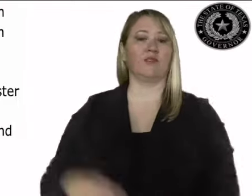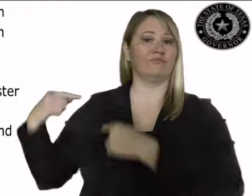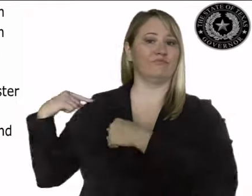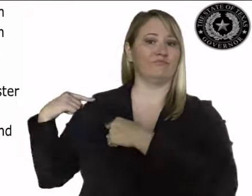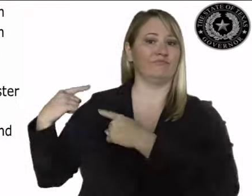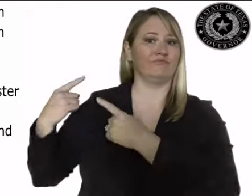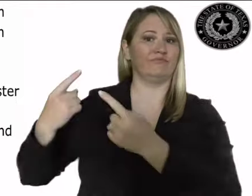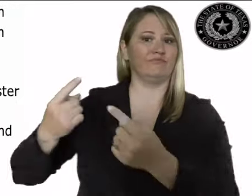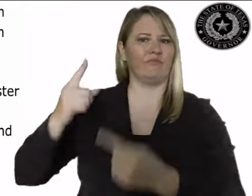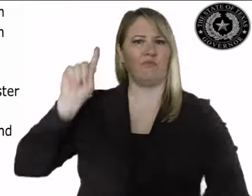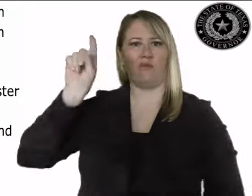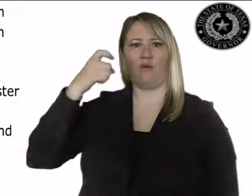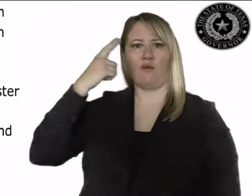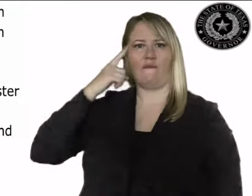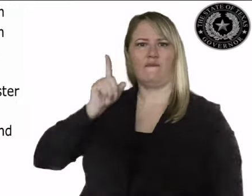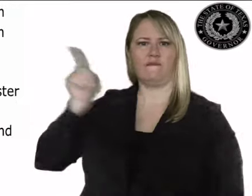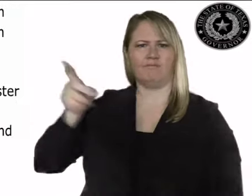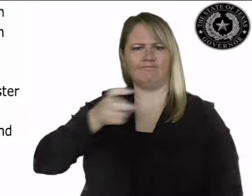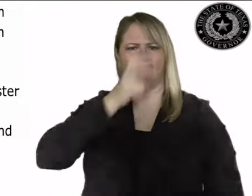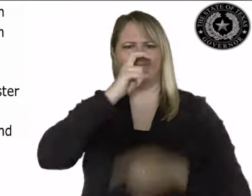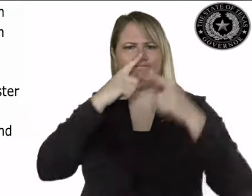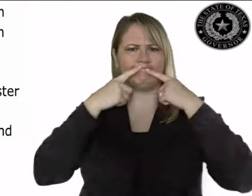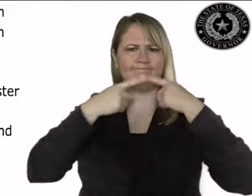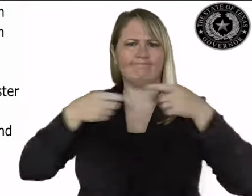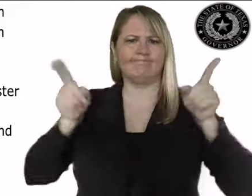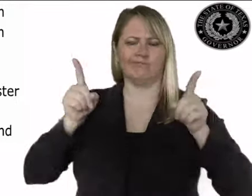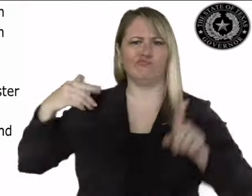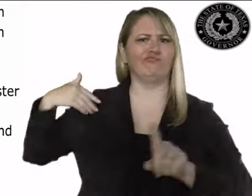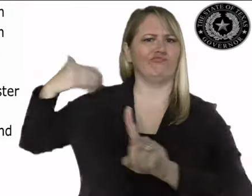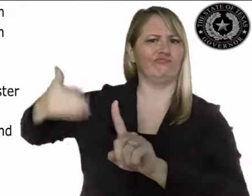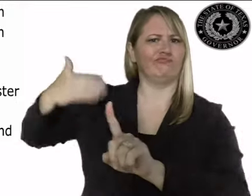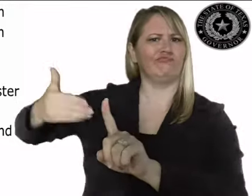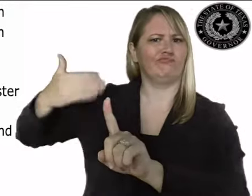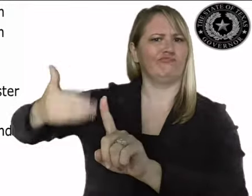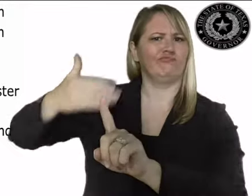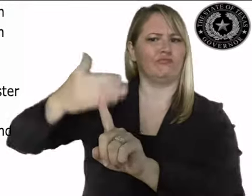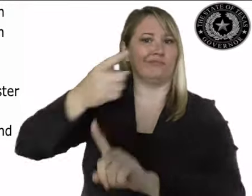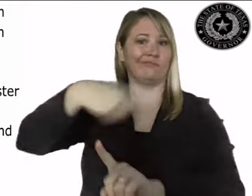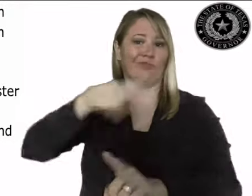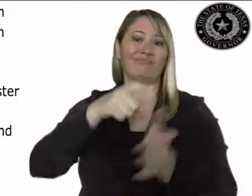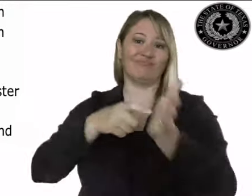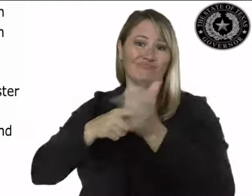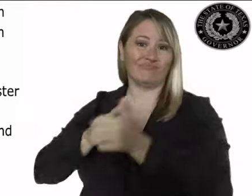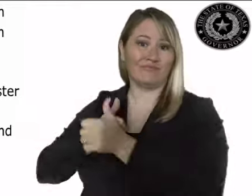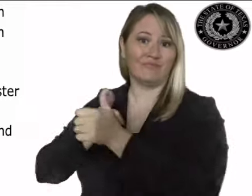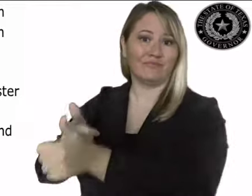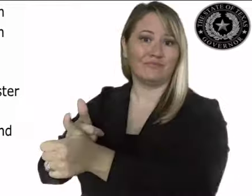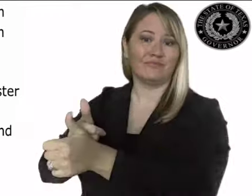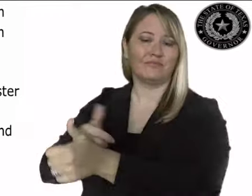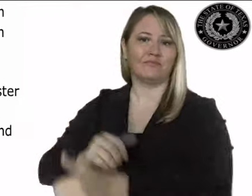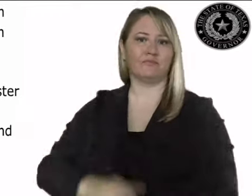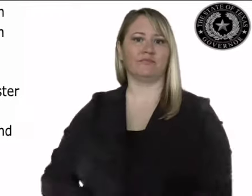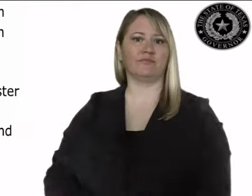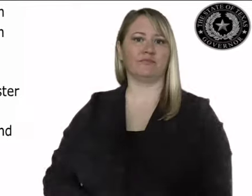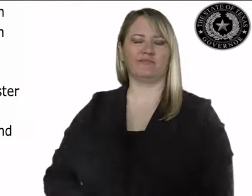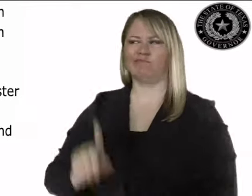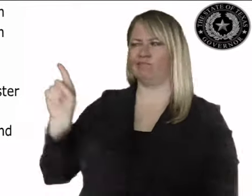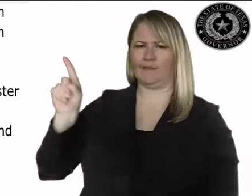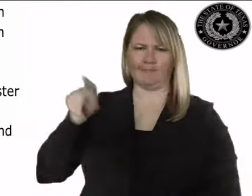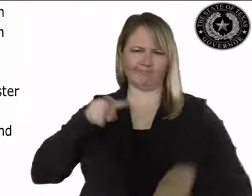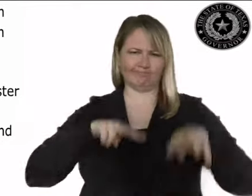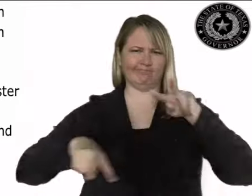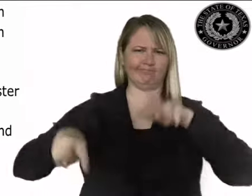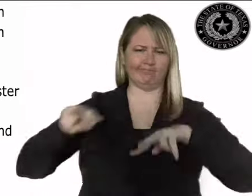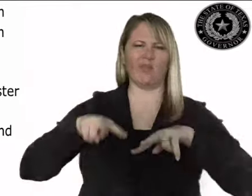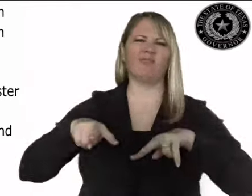Whereas, in each subsequent month effective through today, I have renewed the disaster declaration for all Texas